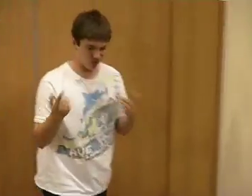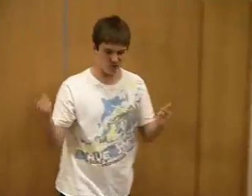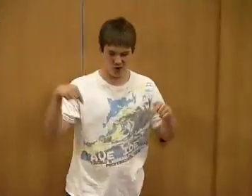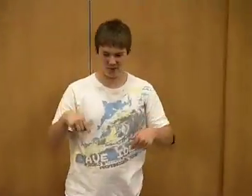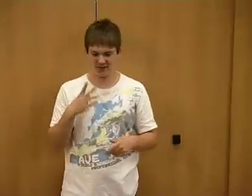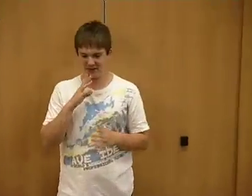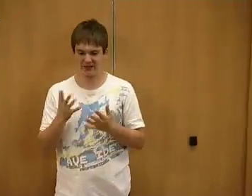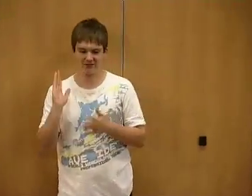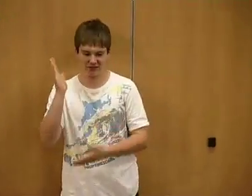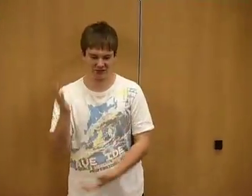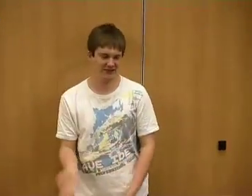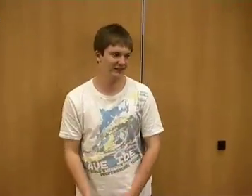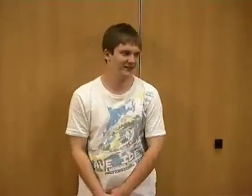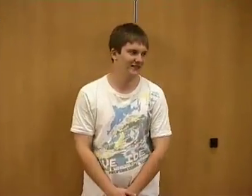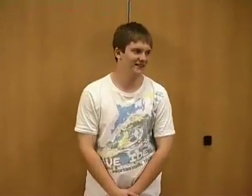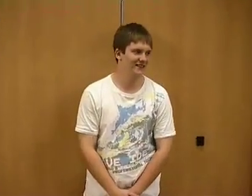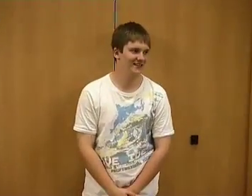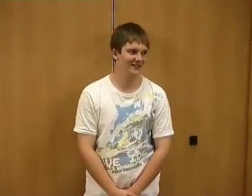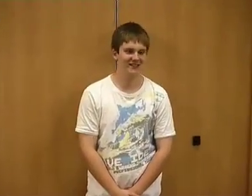That's it. Thank you for coming and thanks for watching my presentation.